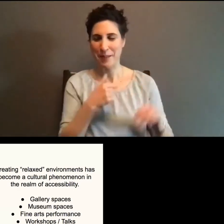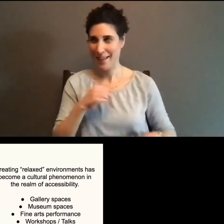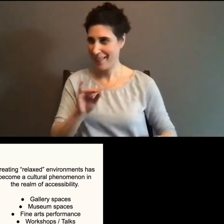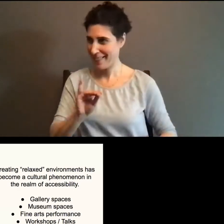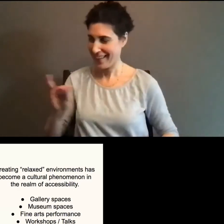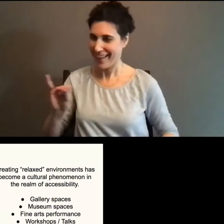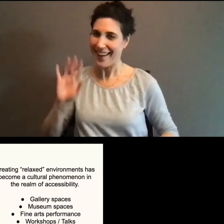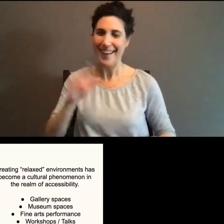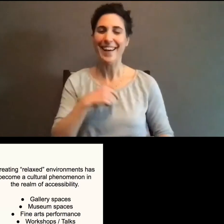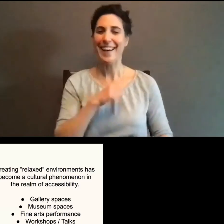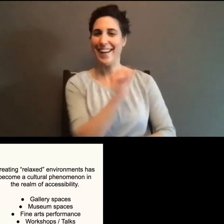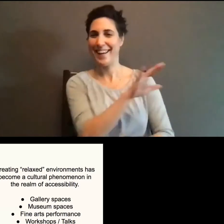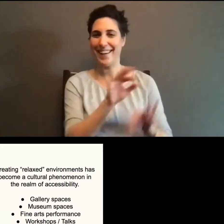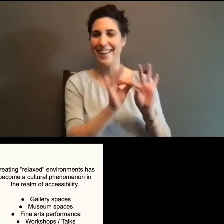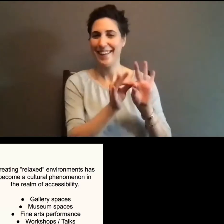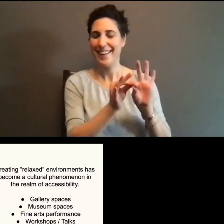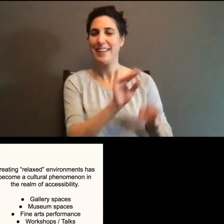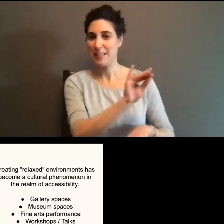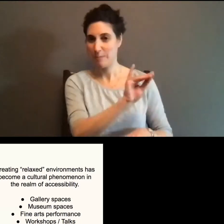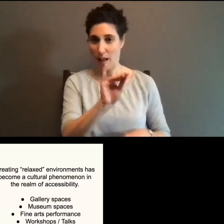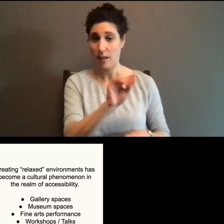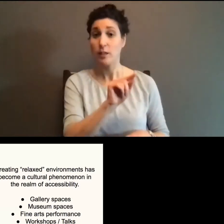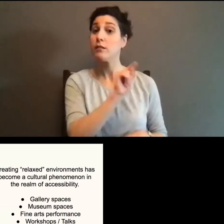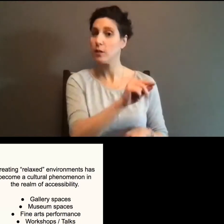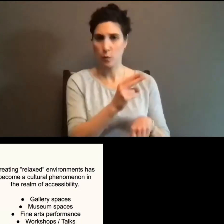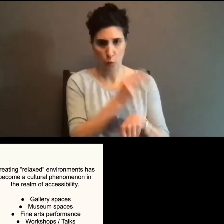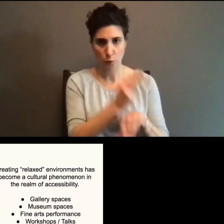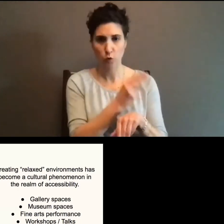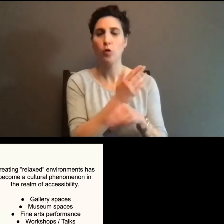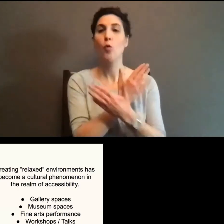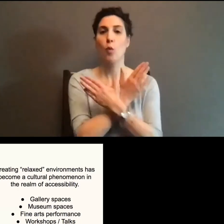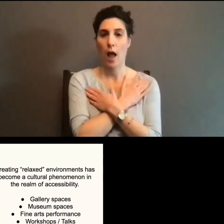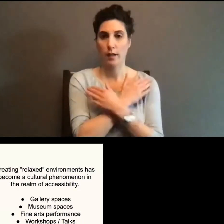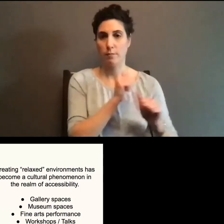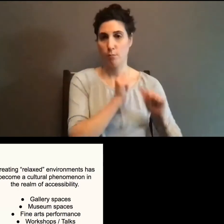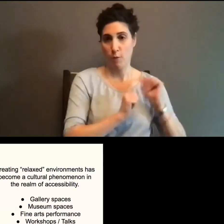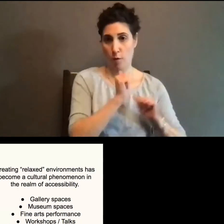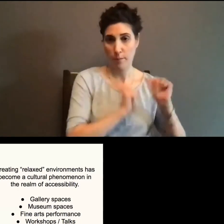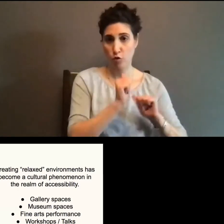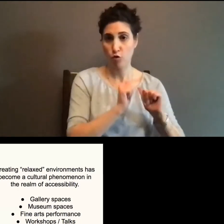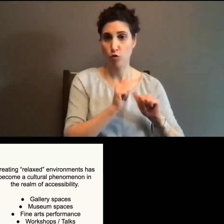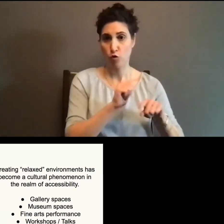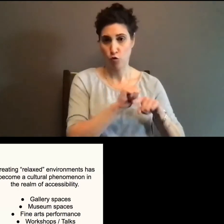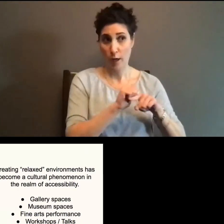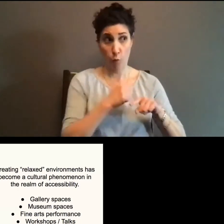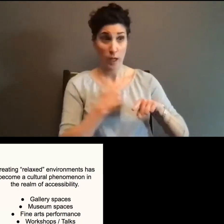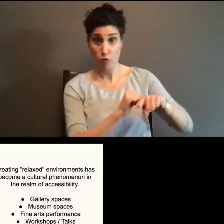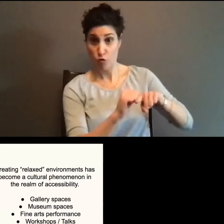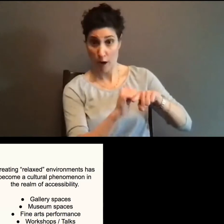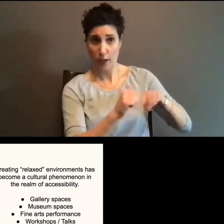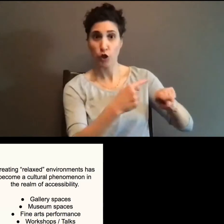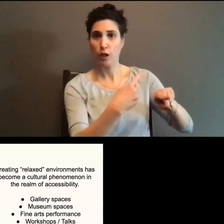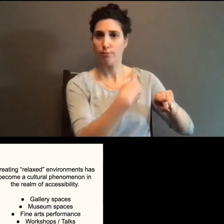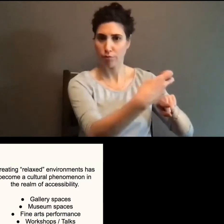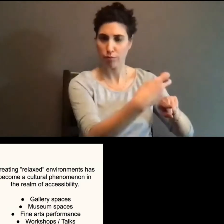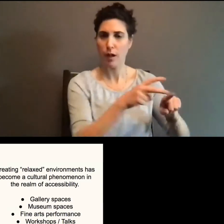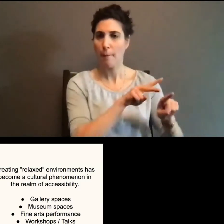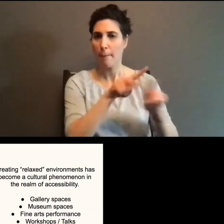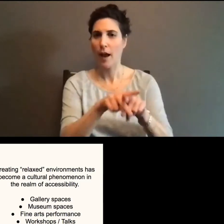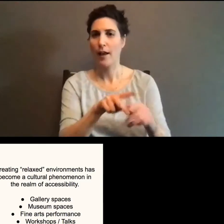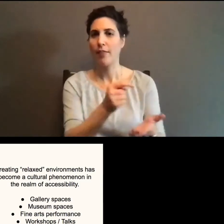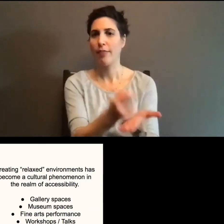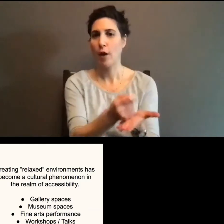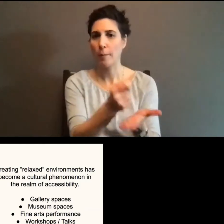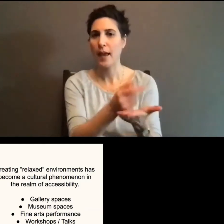Um, who she uses relaxed performance training that we gave her to apply it to therapy and counseling